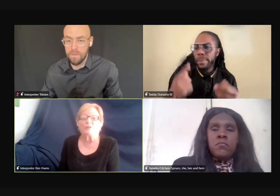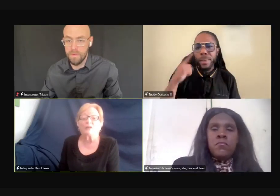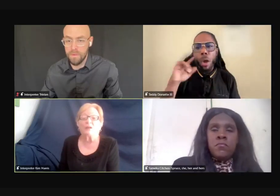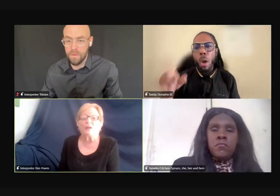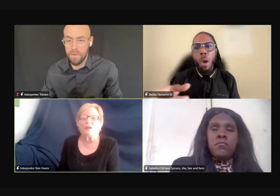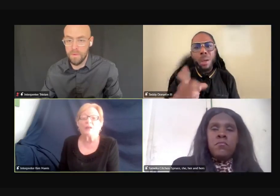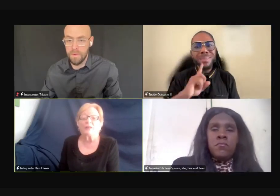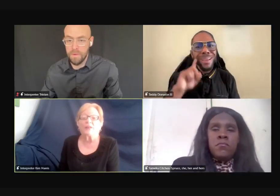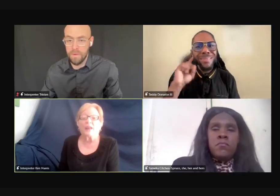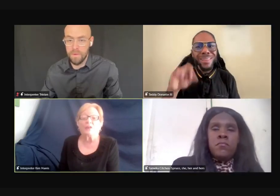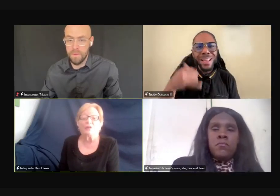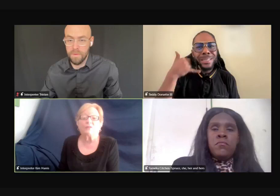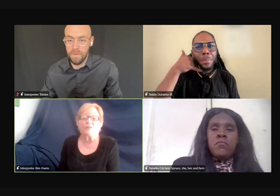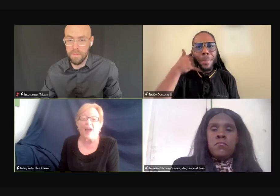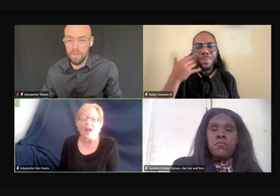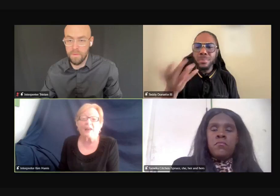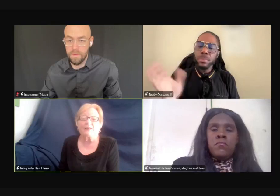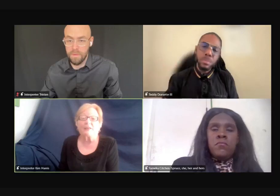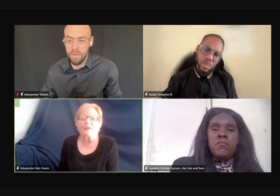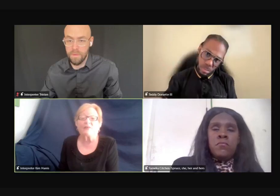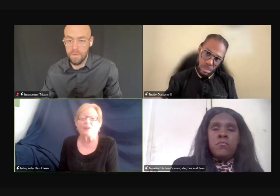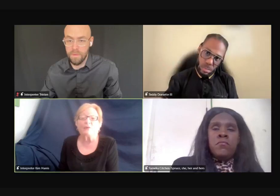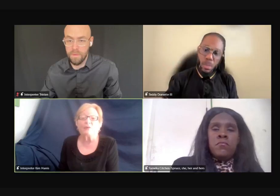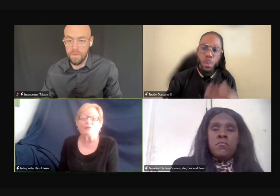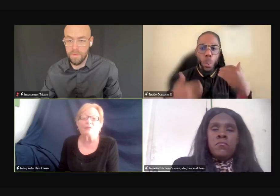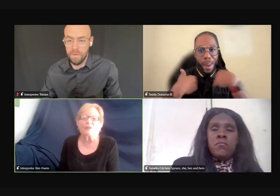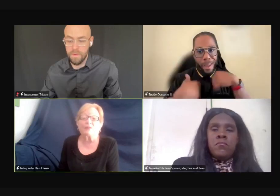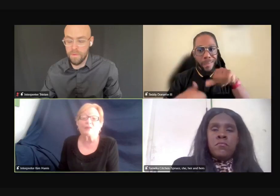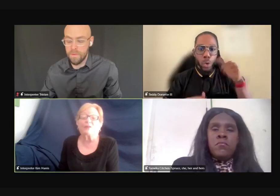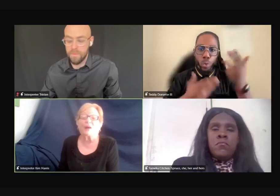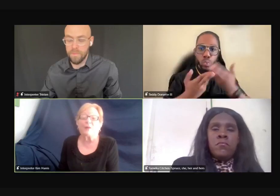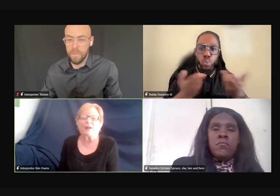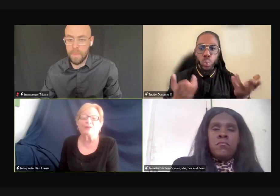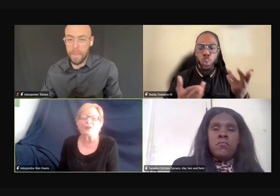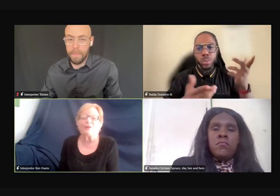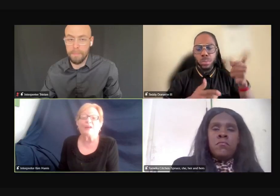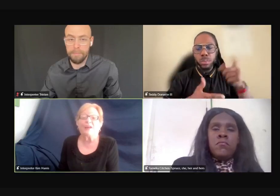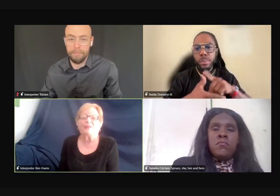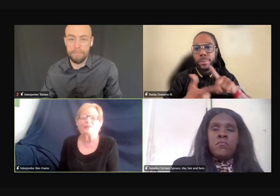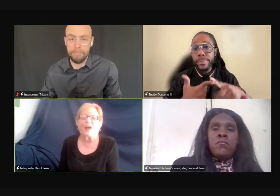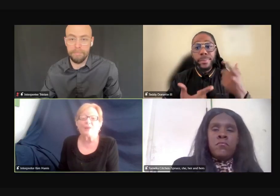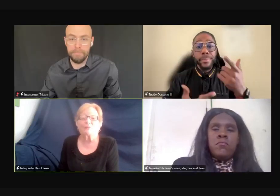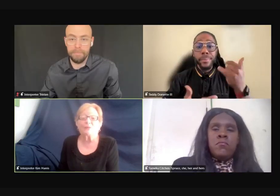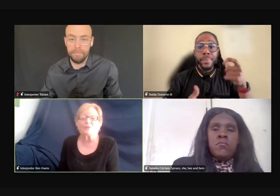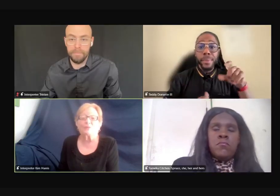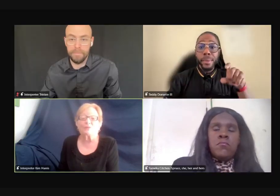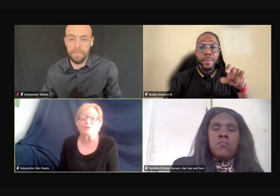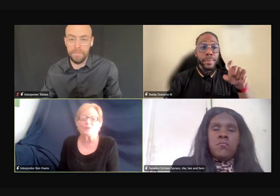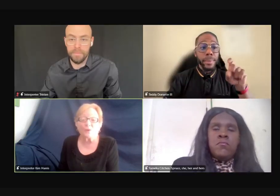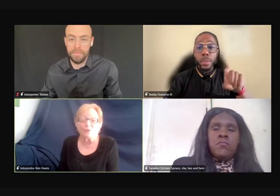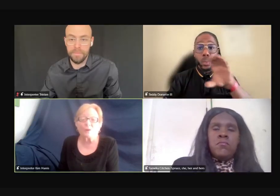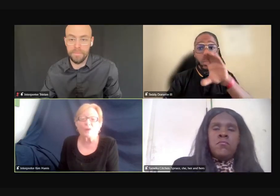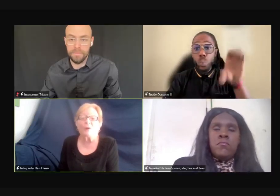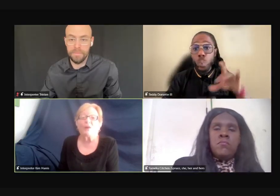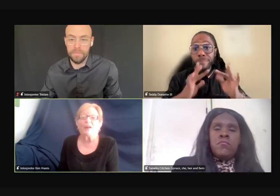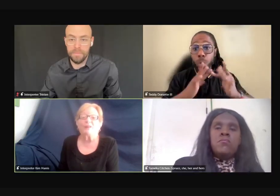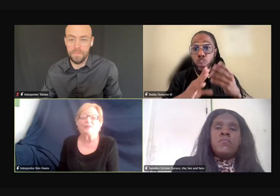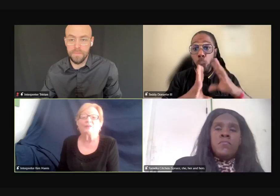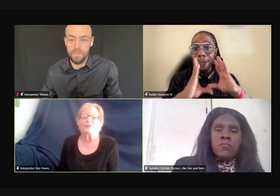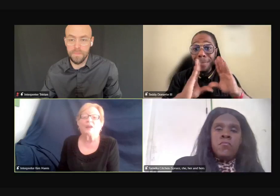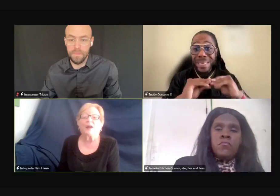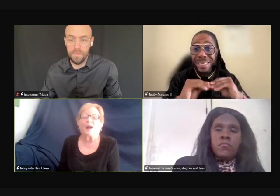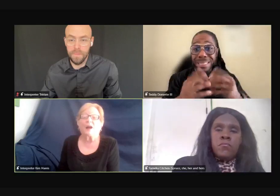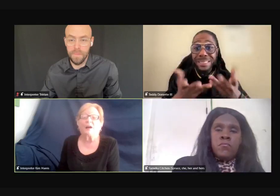phones, that they can use that, the deaf, I know, you know, they go, come on, you know, there's other resources too, you know,